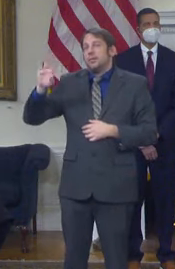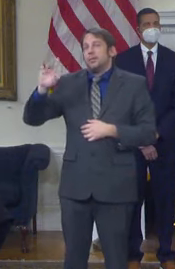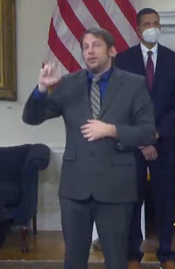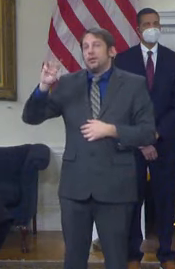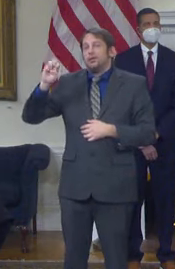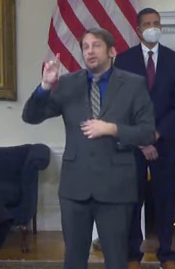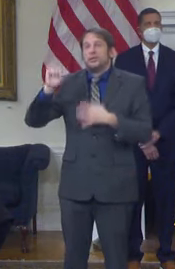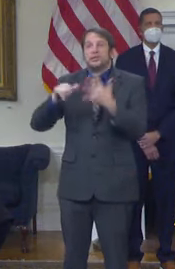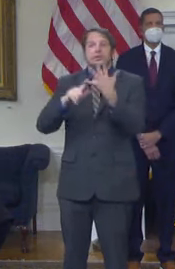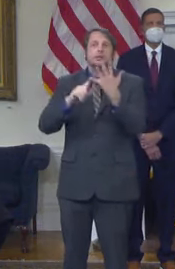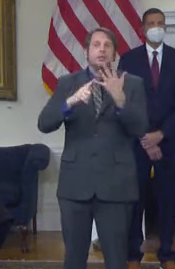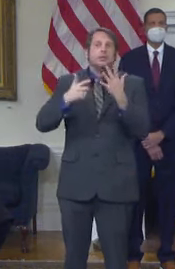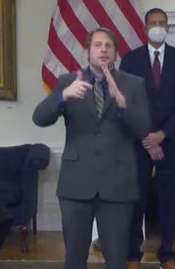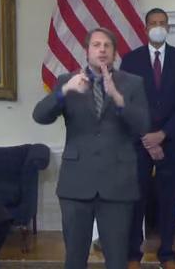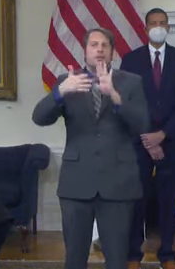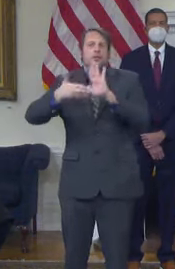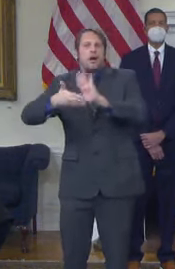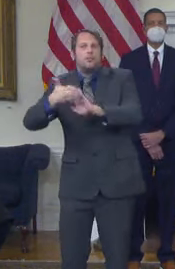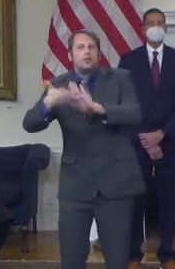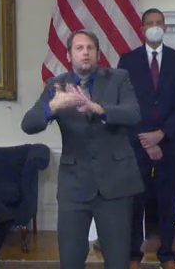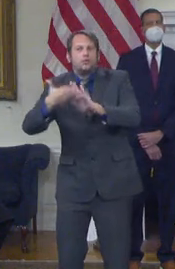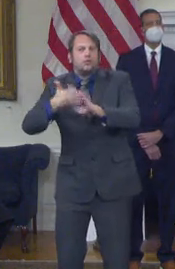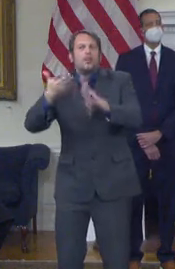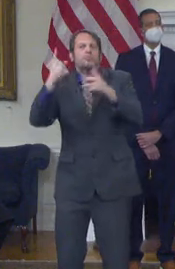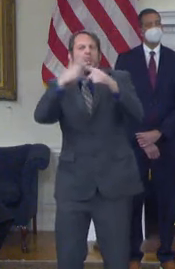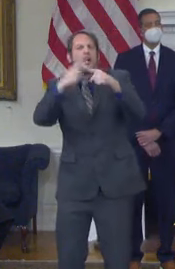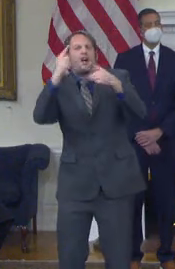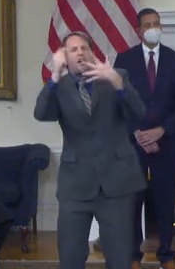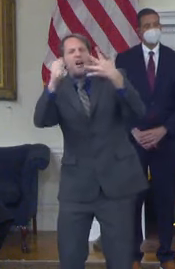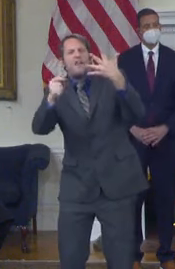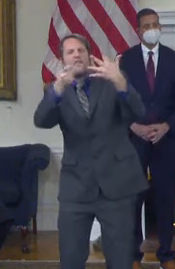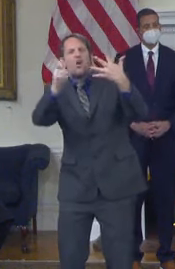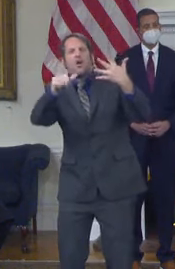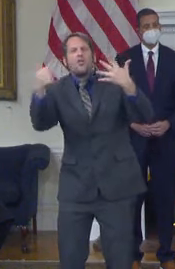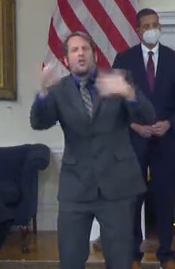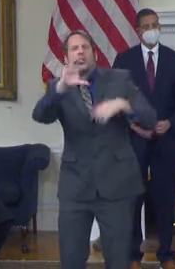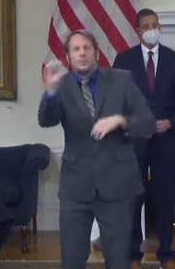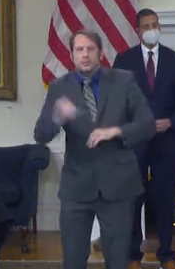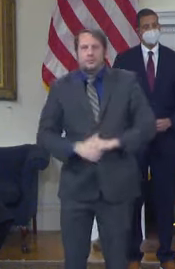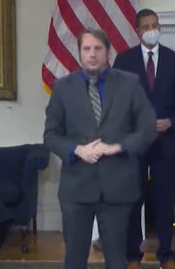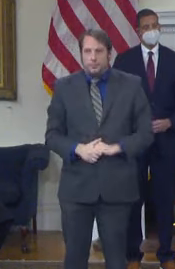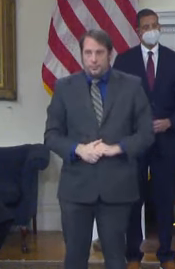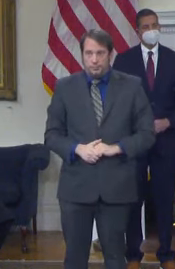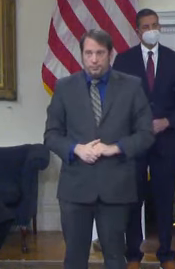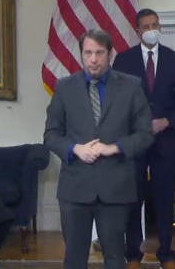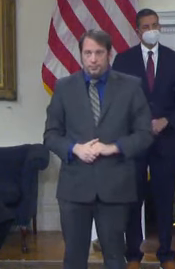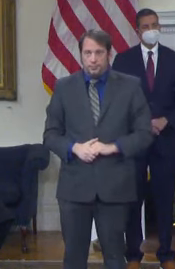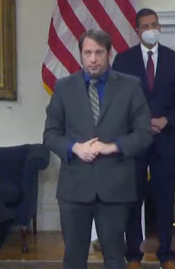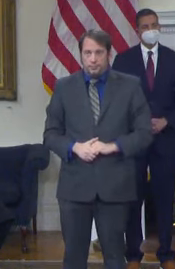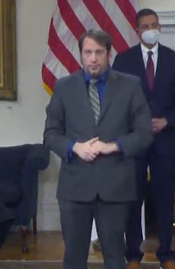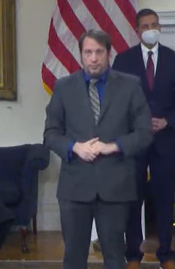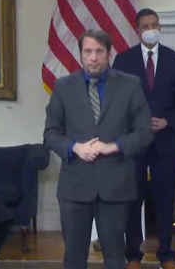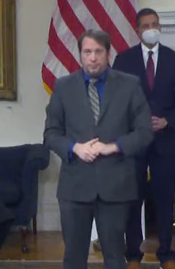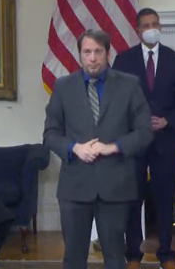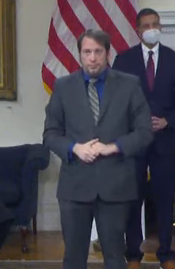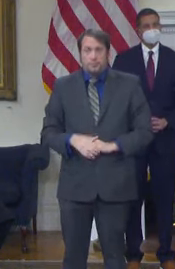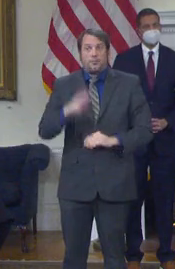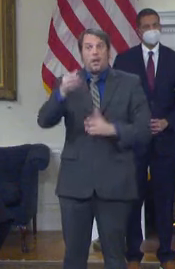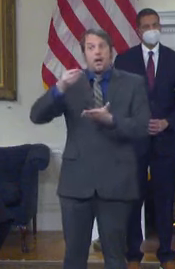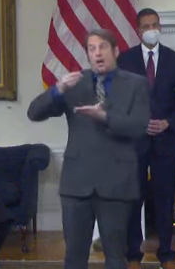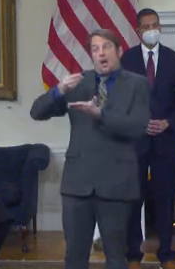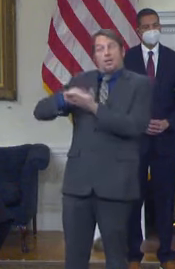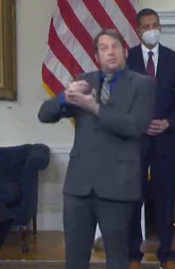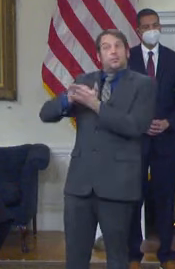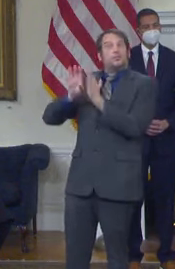And nearly half of all the major economic development projects that we have in the pipeline here in Maryland